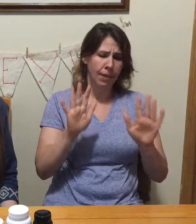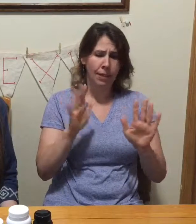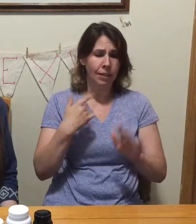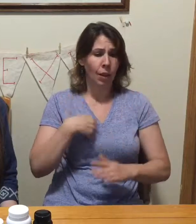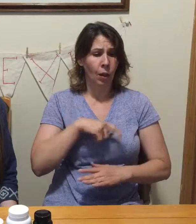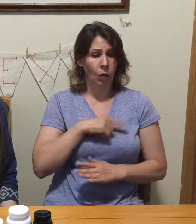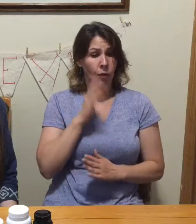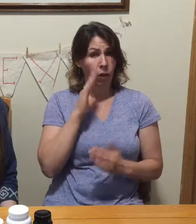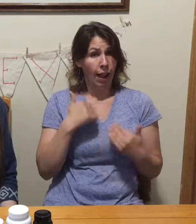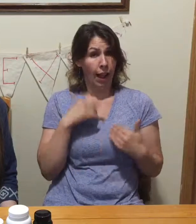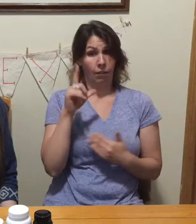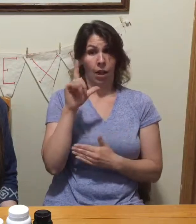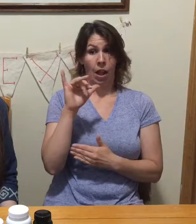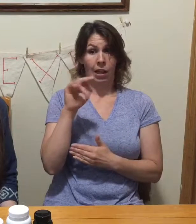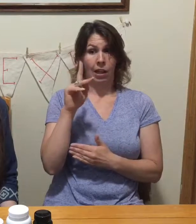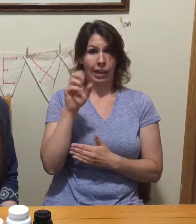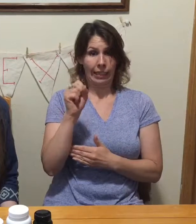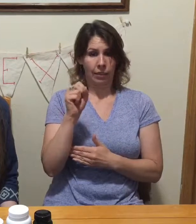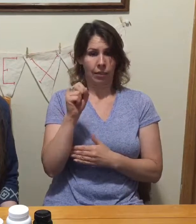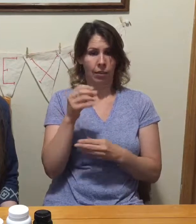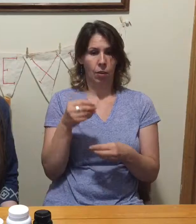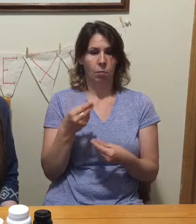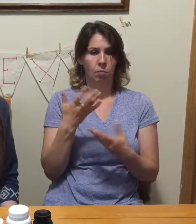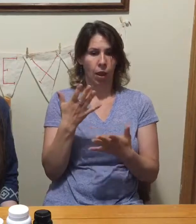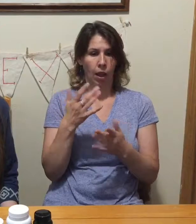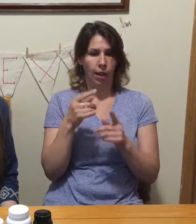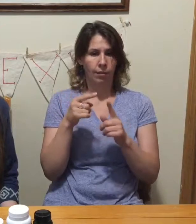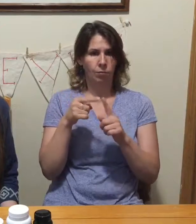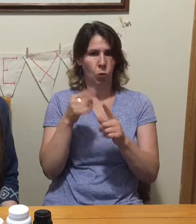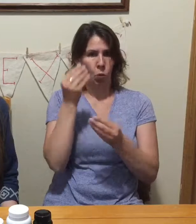We will have links to informational sites below this video.